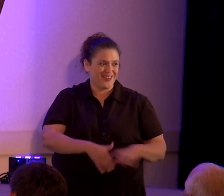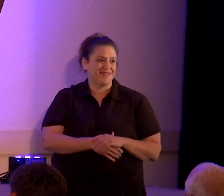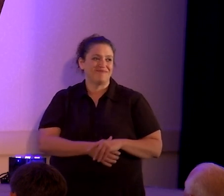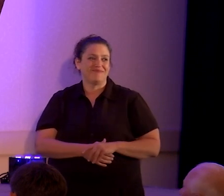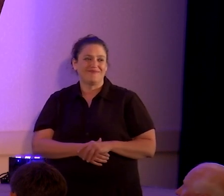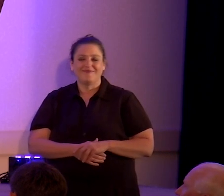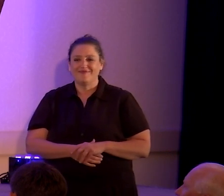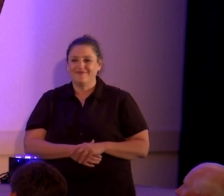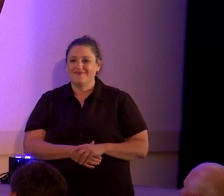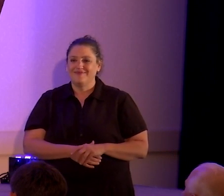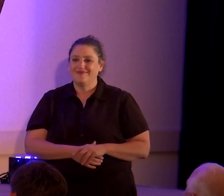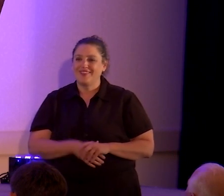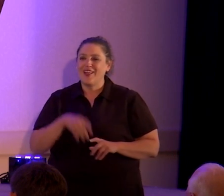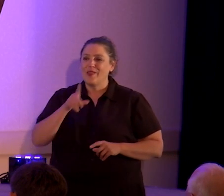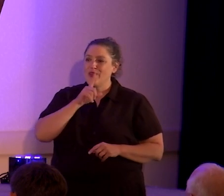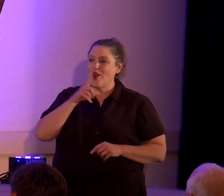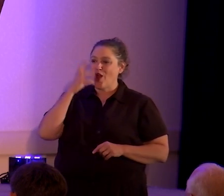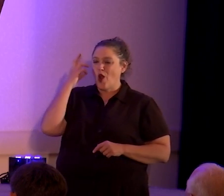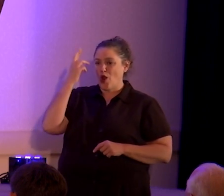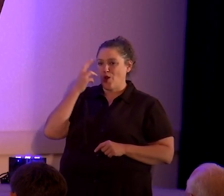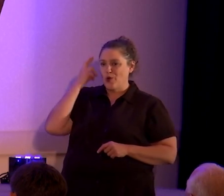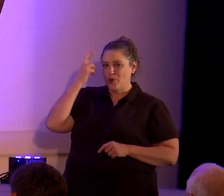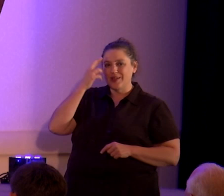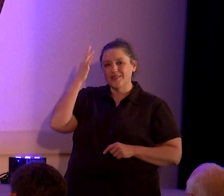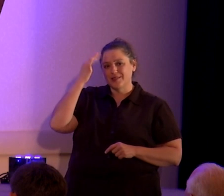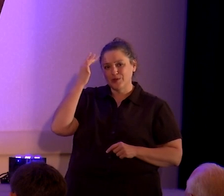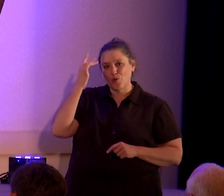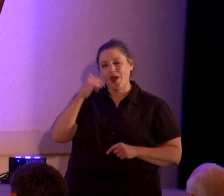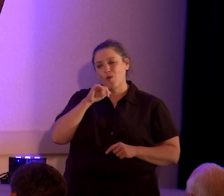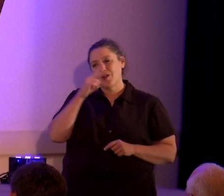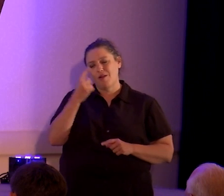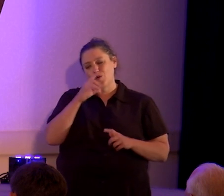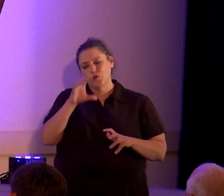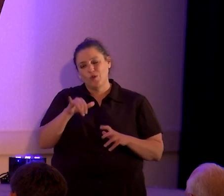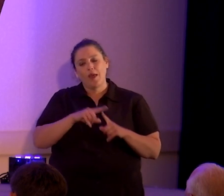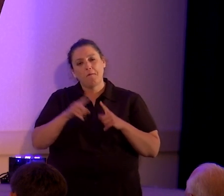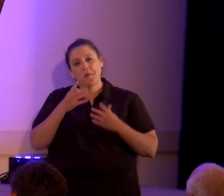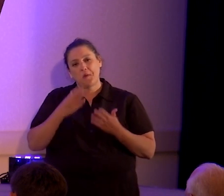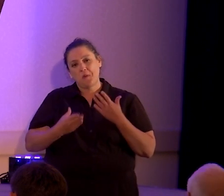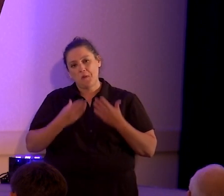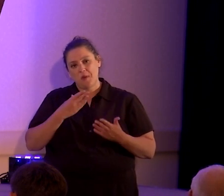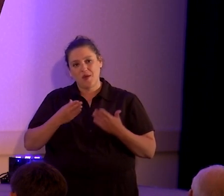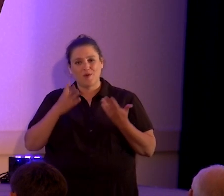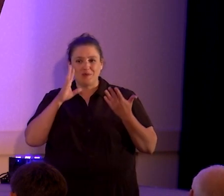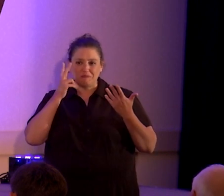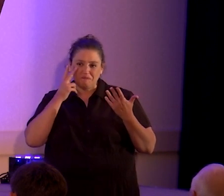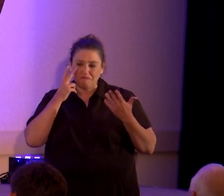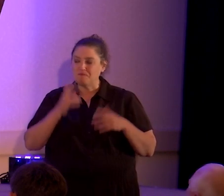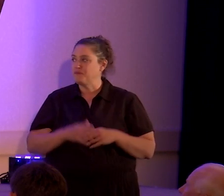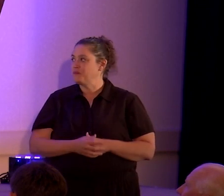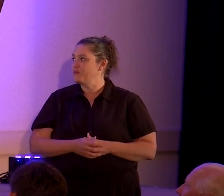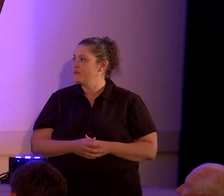So there are reasons why we don't necessarily do that, but we may well do it in the appropriate case.